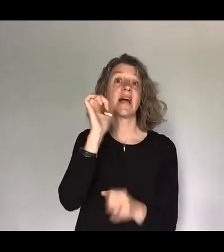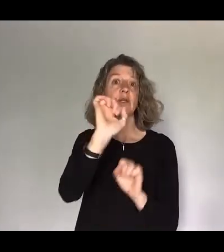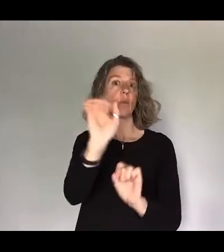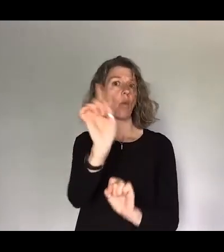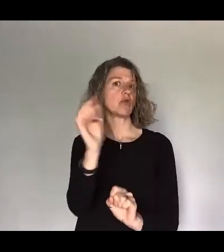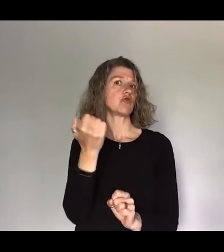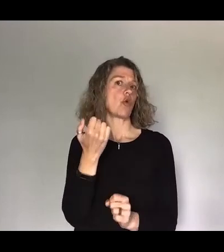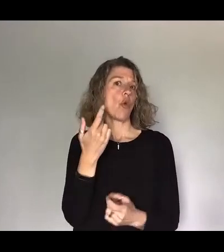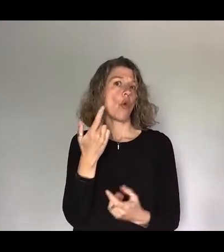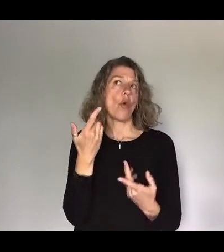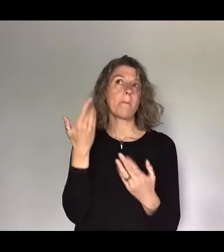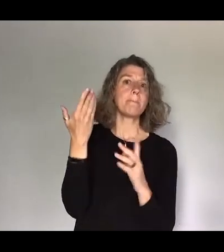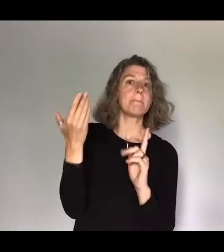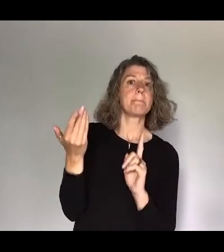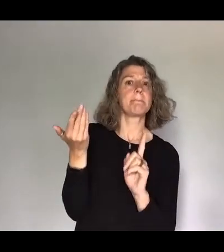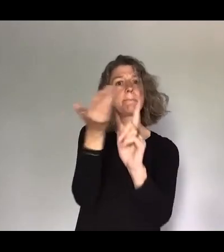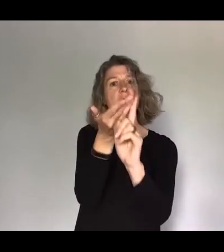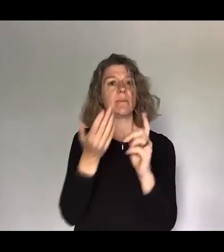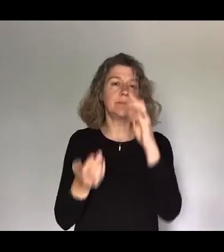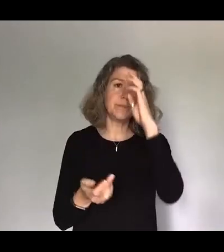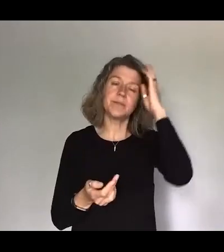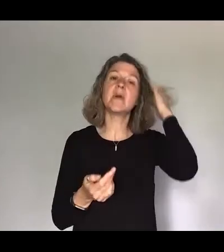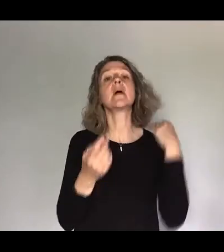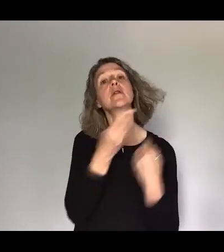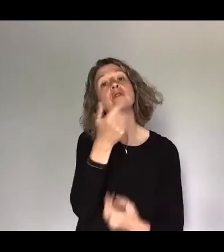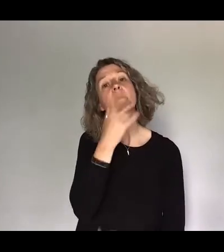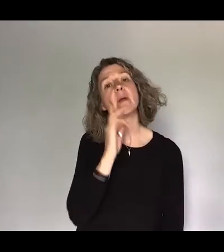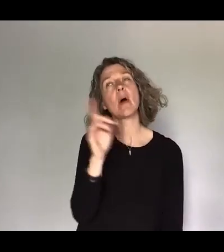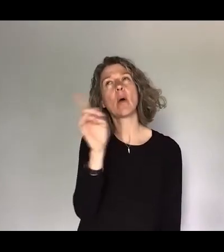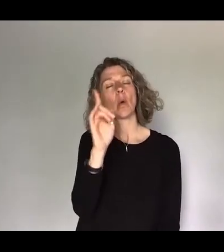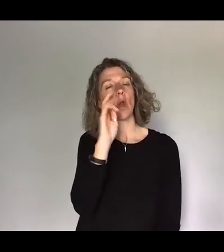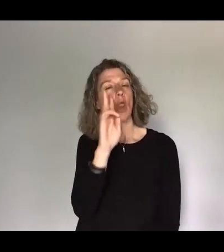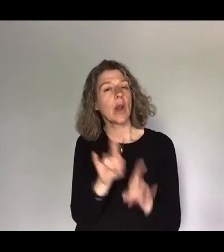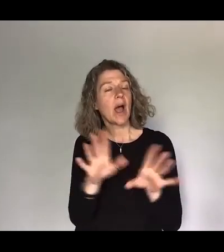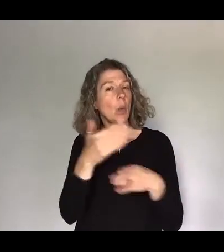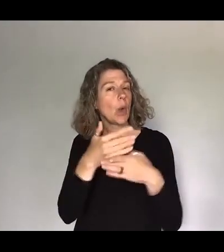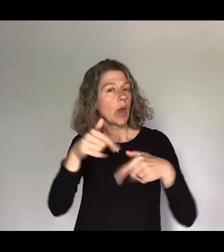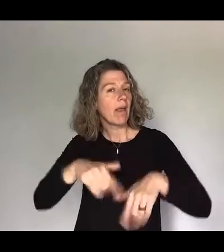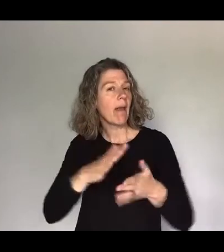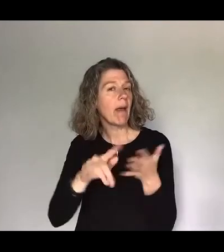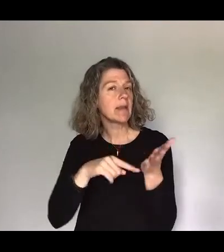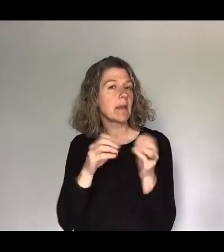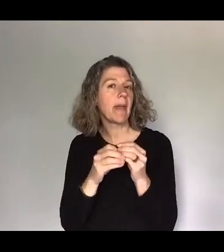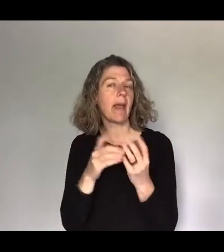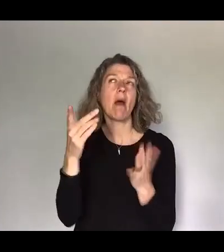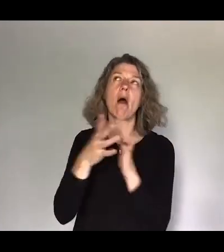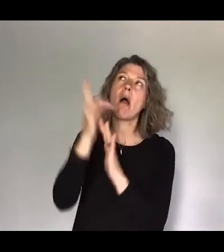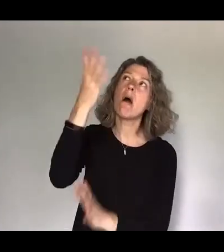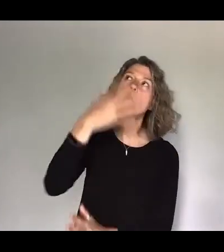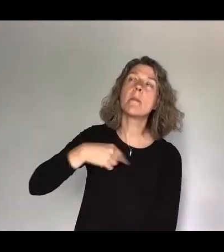you might be thinking about what would it look like to be at H2B and what would it look like to work at H2B and what is God calling me to? And it's an opportunity over the year to come and find